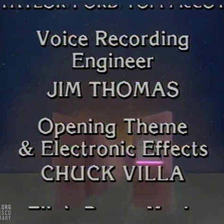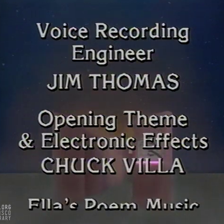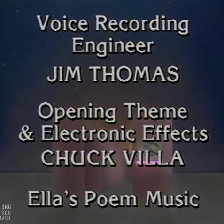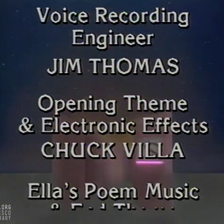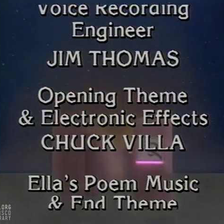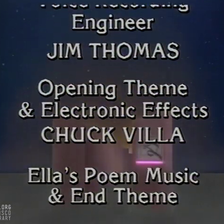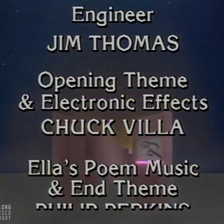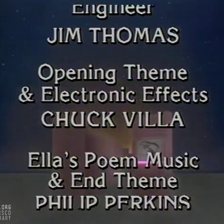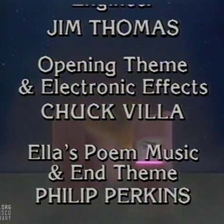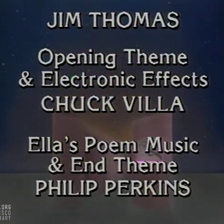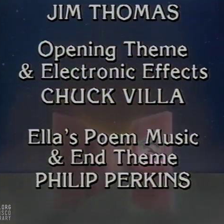Thank